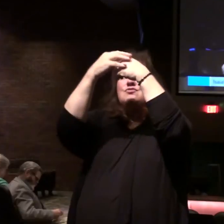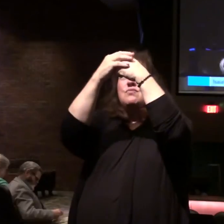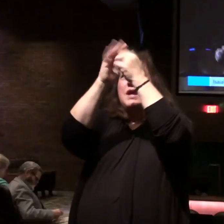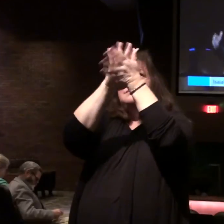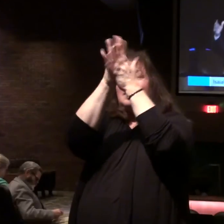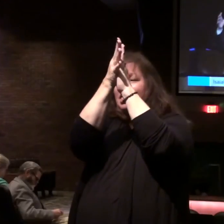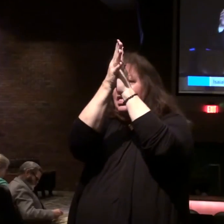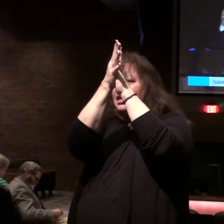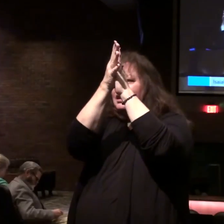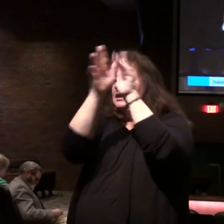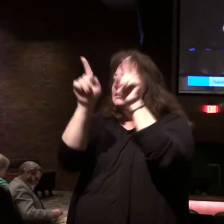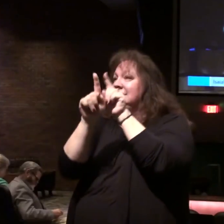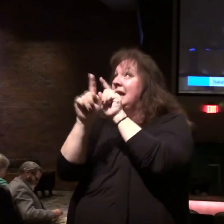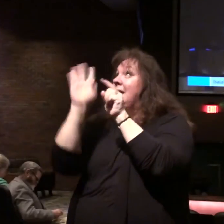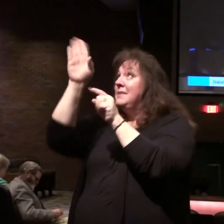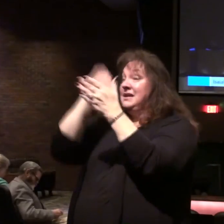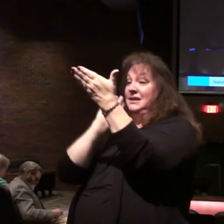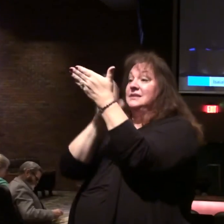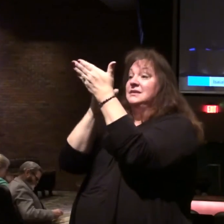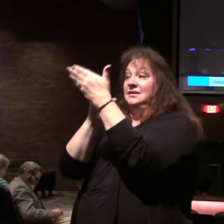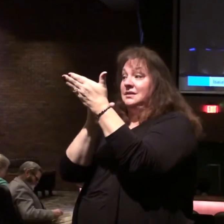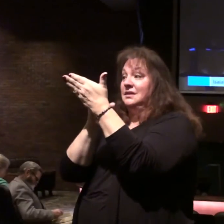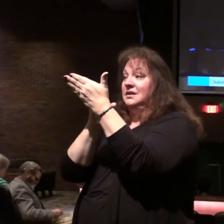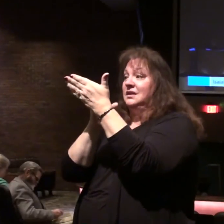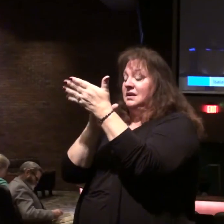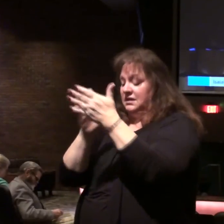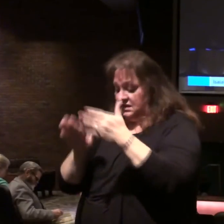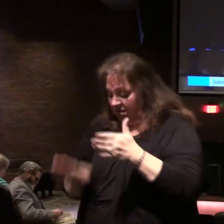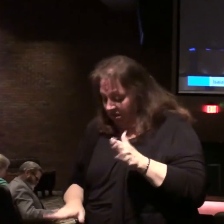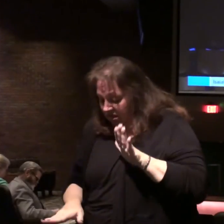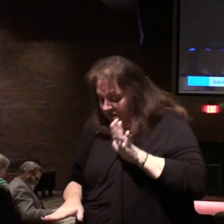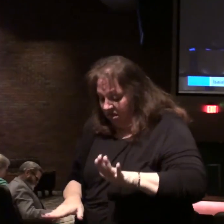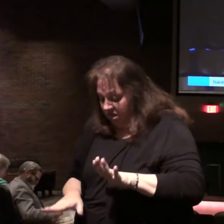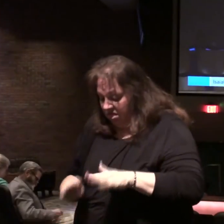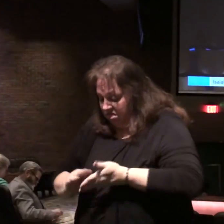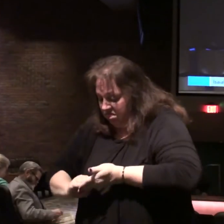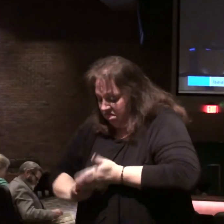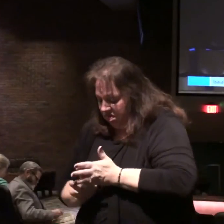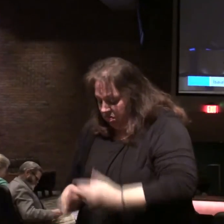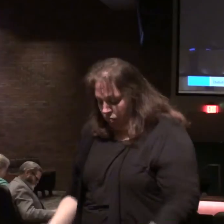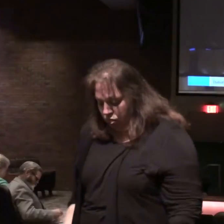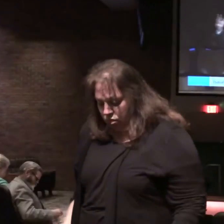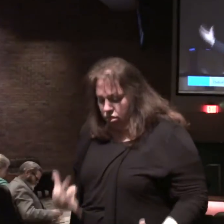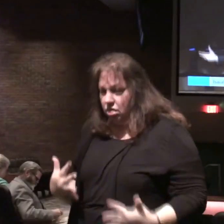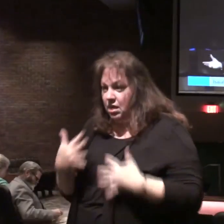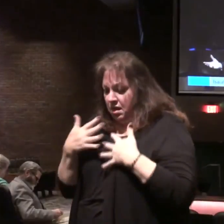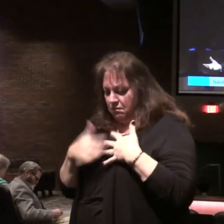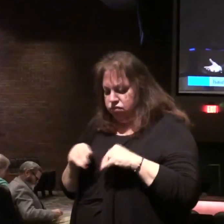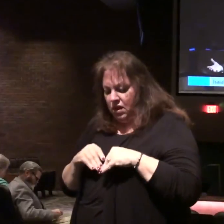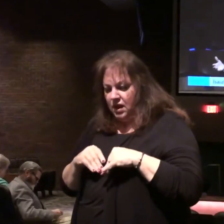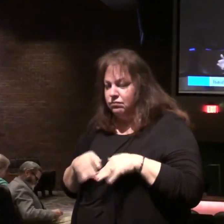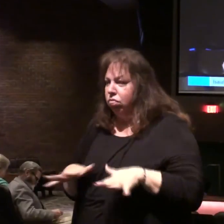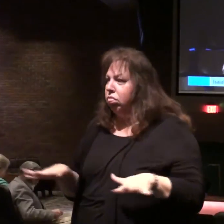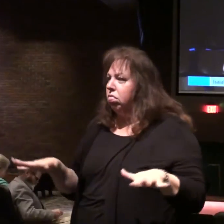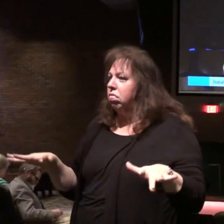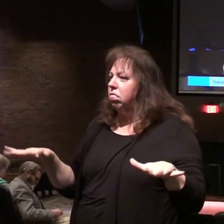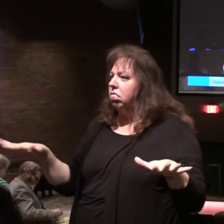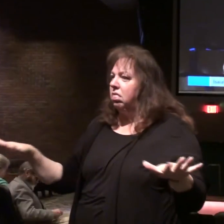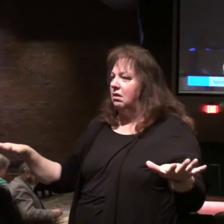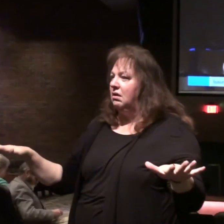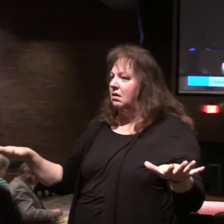destroyed. So the enemies of the Lord are crushed under his feet. And their blood splashes out